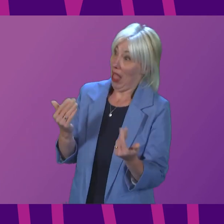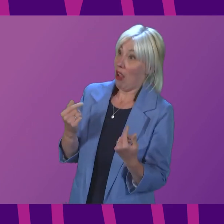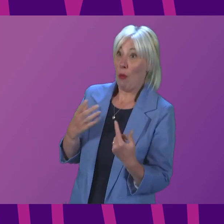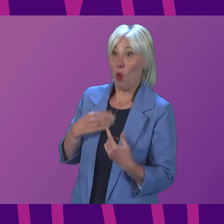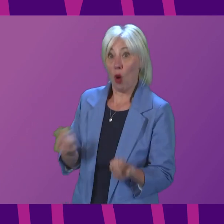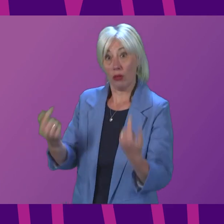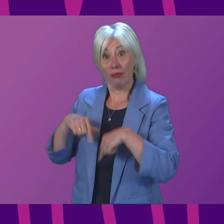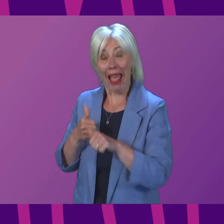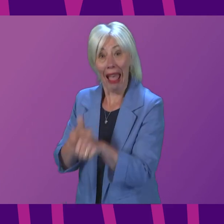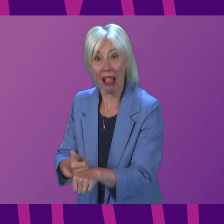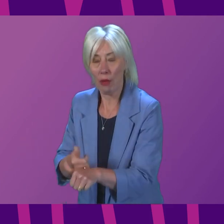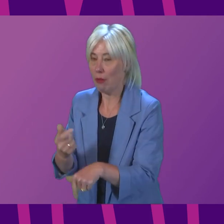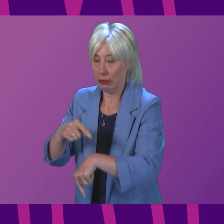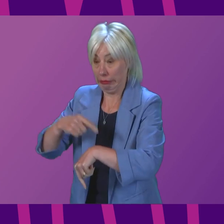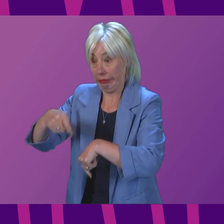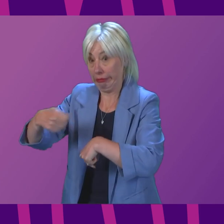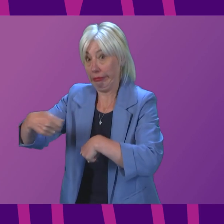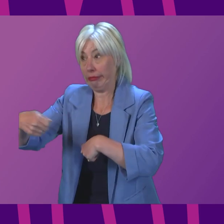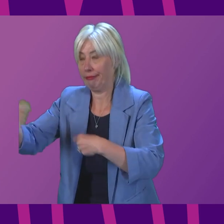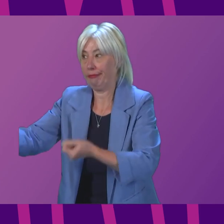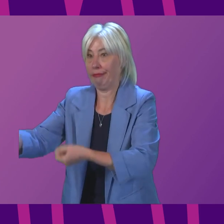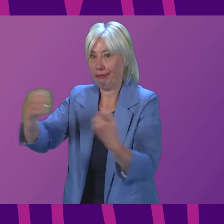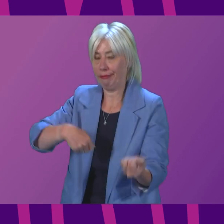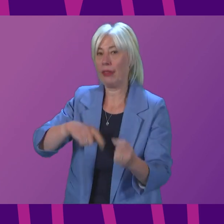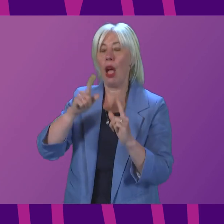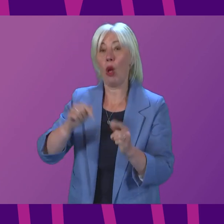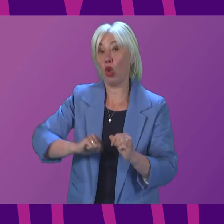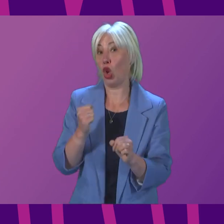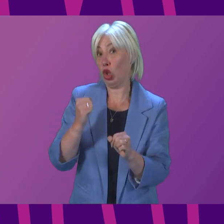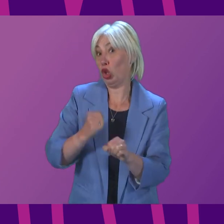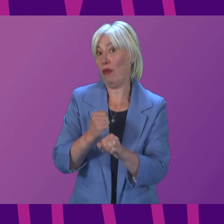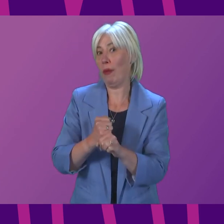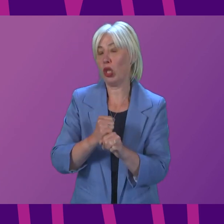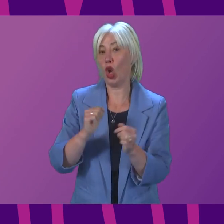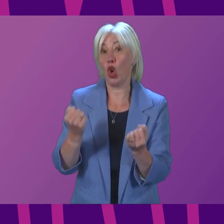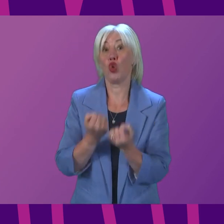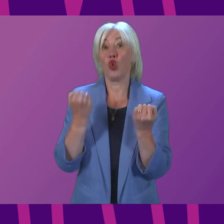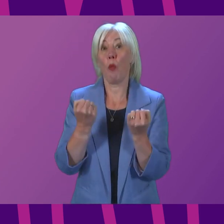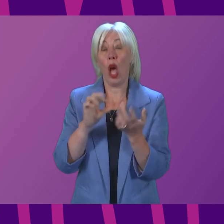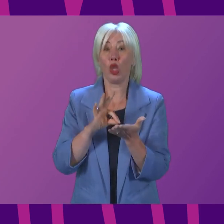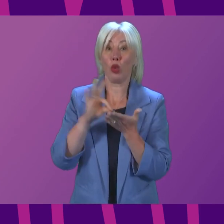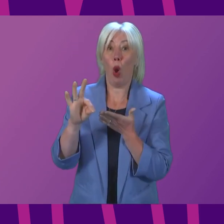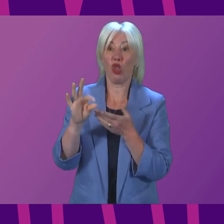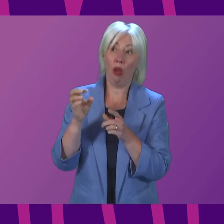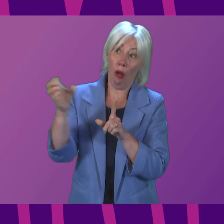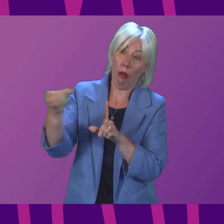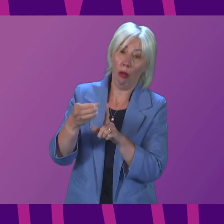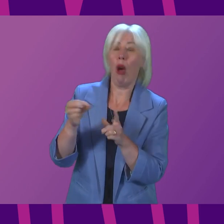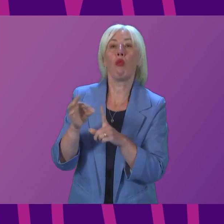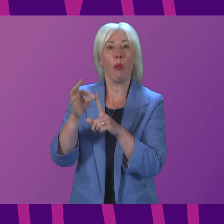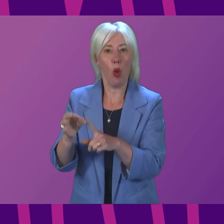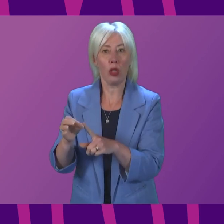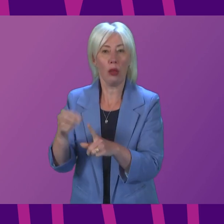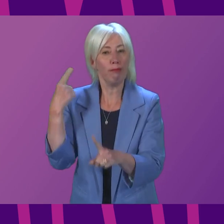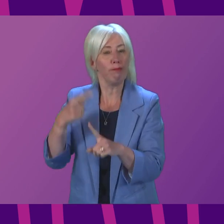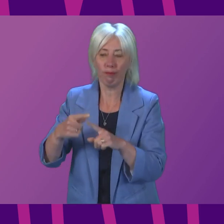from Ukraine. The Scottish Government's super sponsor proposal is intended to short-circuit this and allow Ukrainians